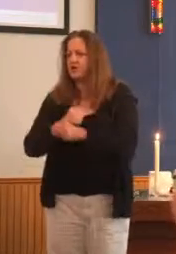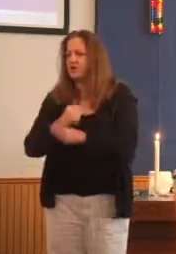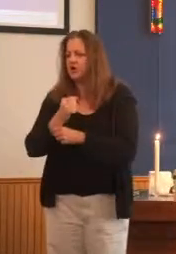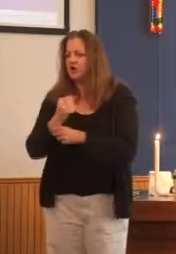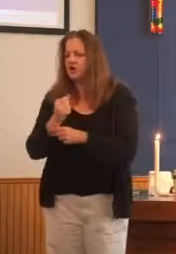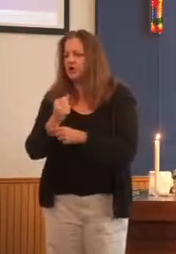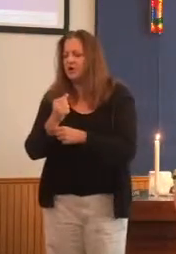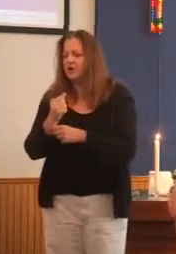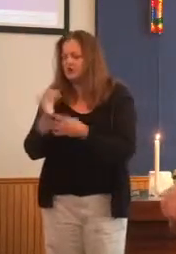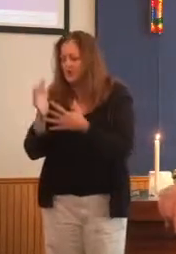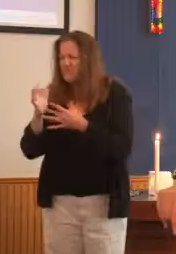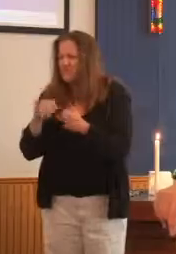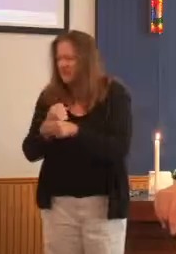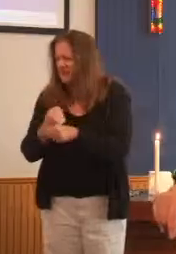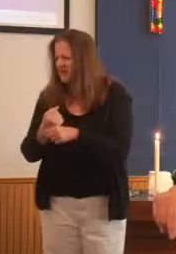Right? We do that.